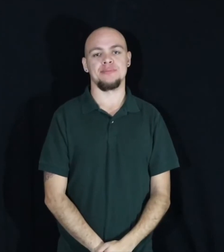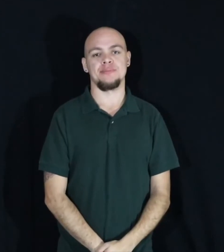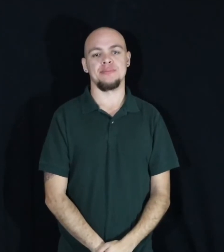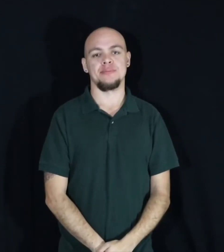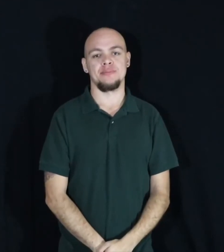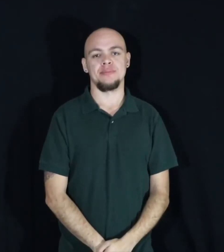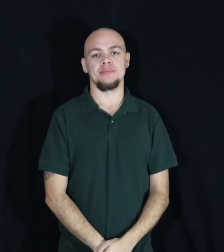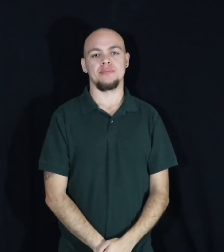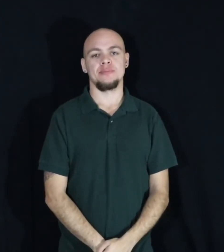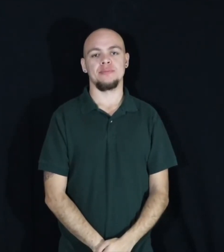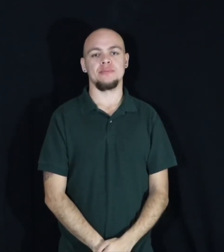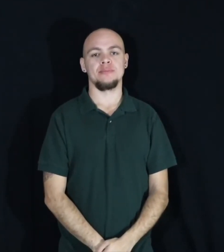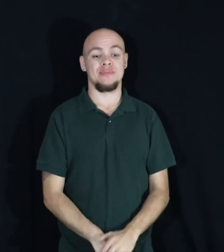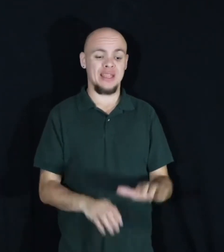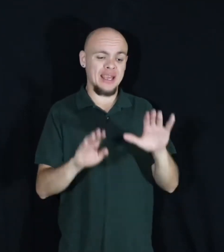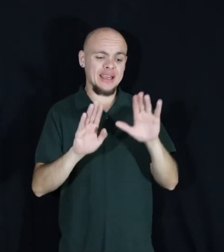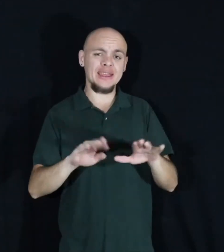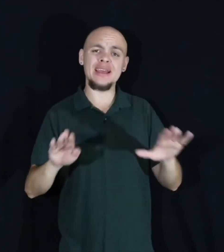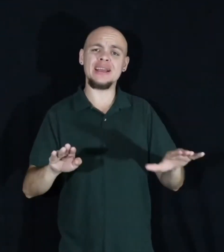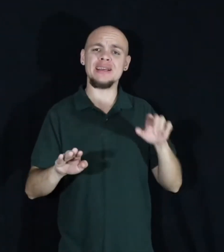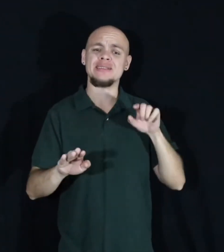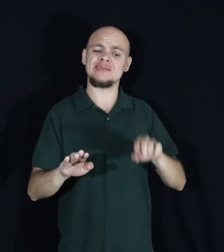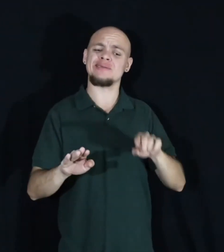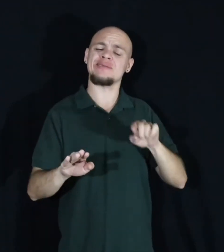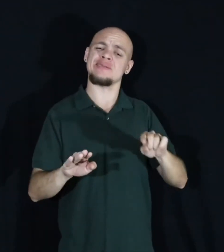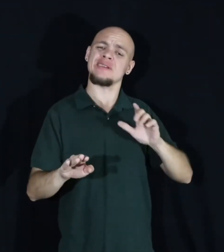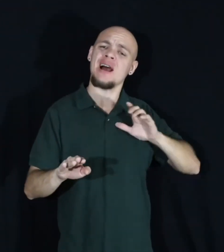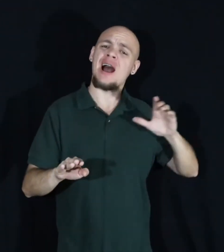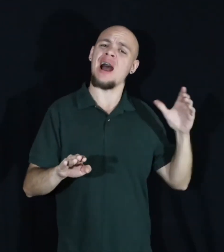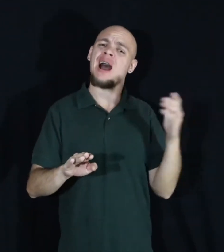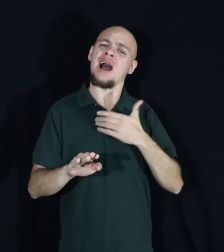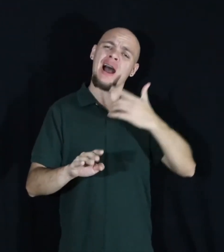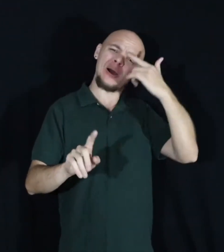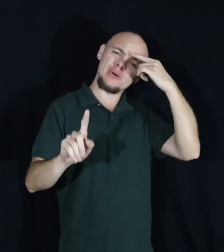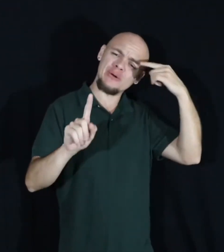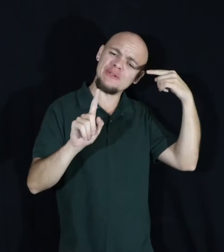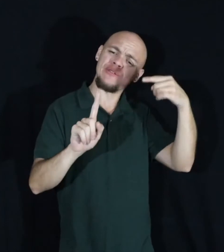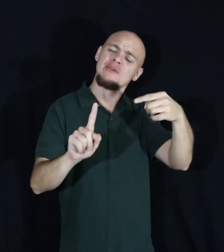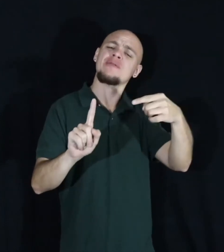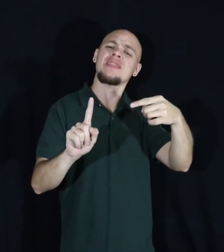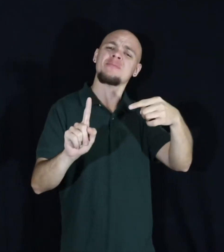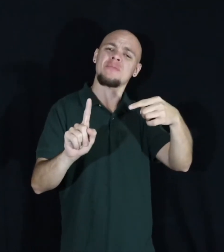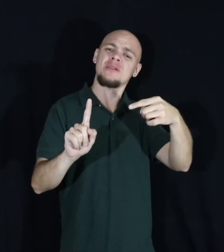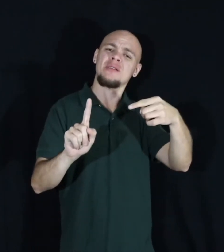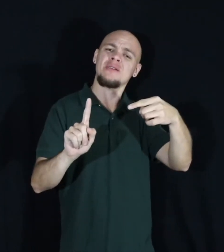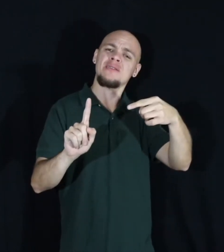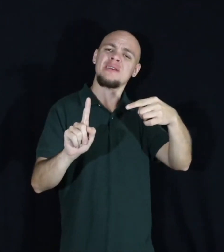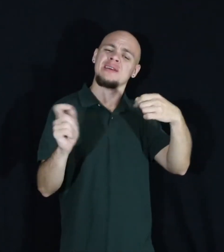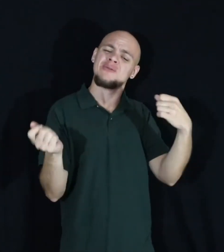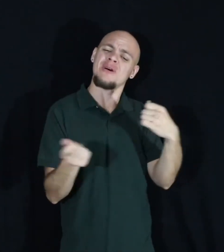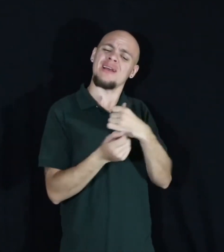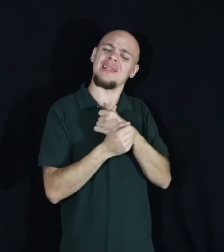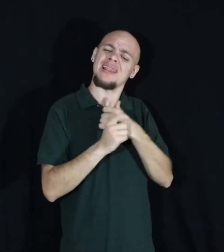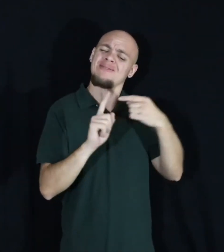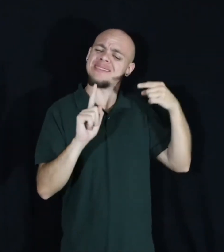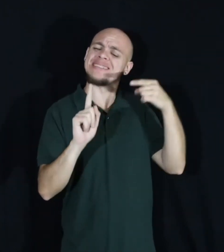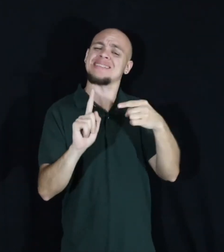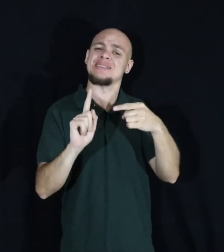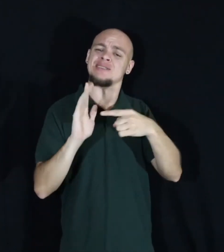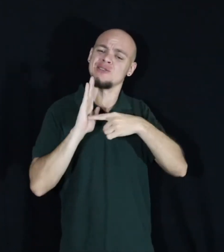The kids are our focus. Let's show them what love is.